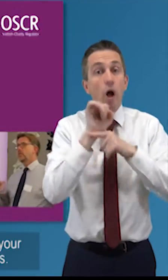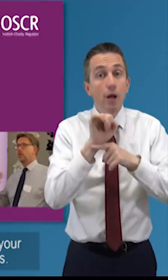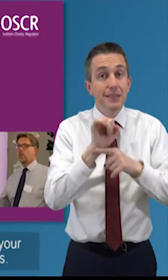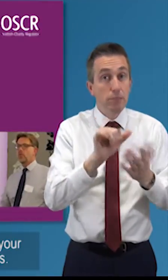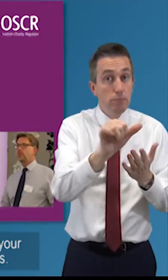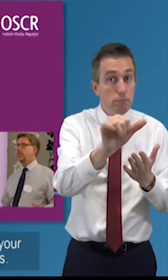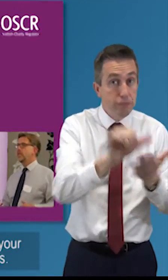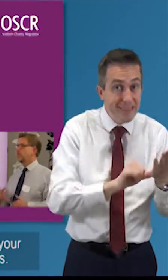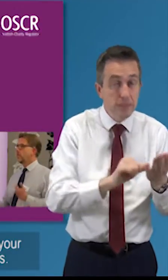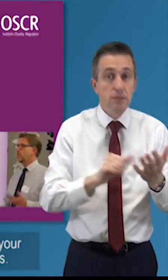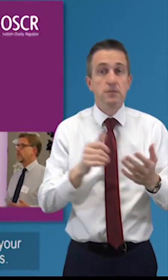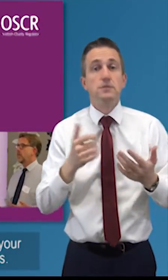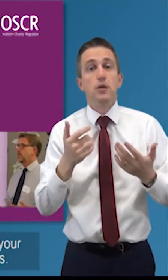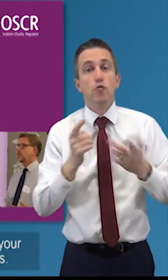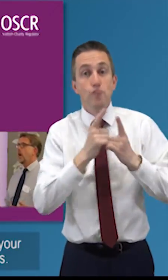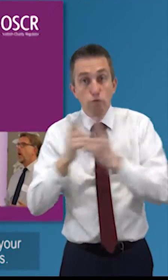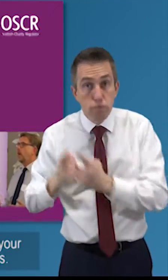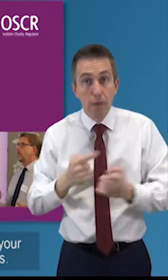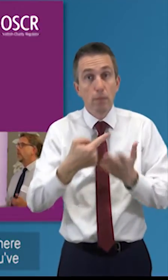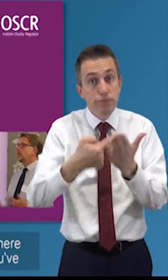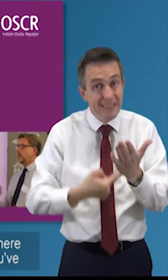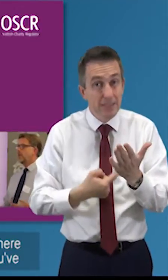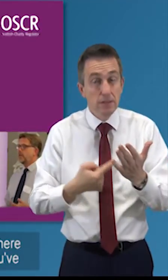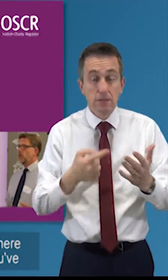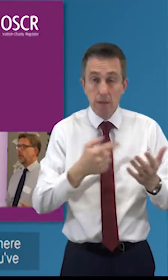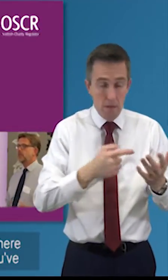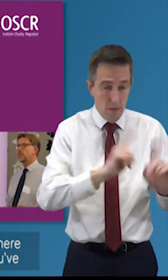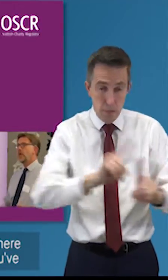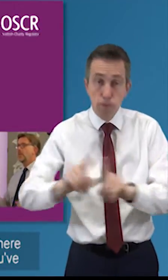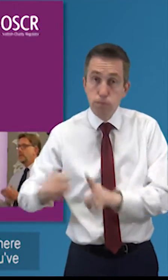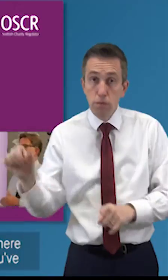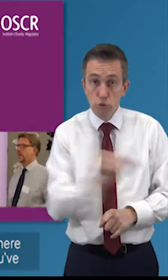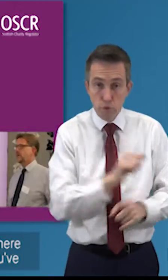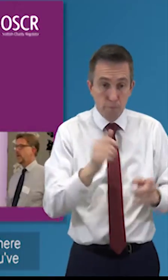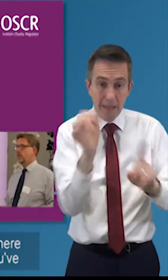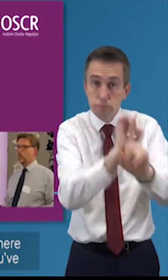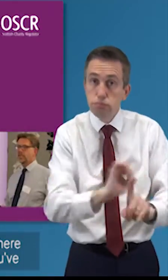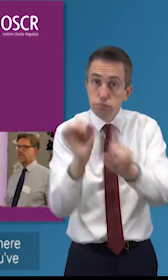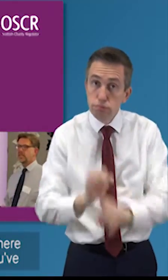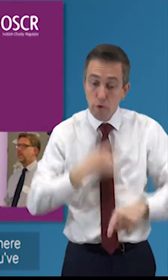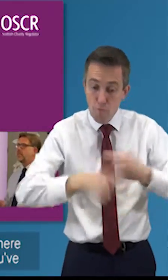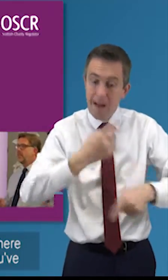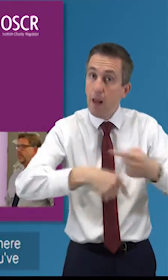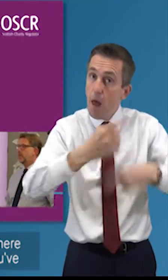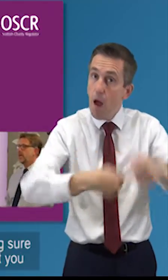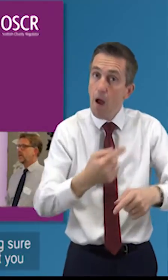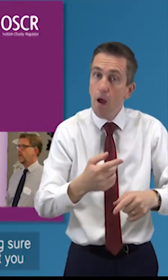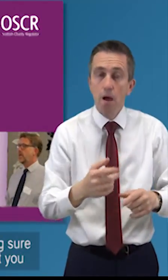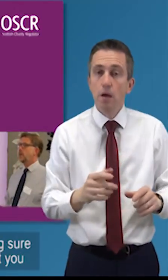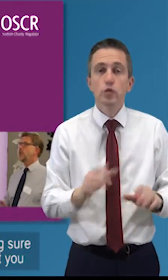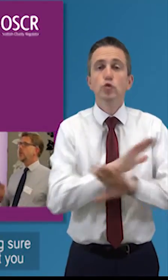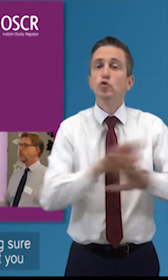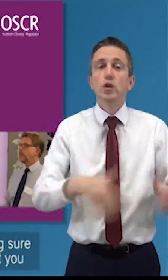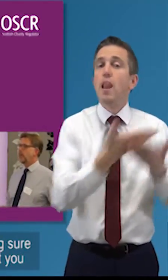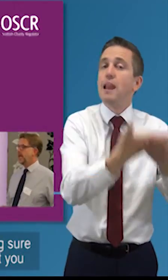procedures your recruitment procedures all those kind of things are they things that are living documents are they things that sat in a drawer for six years and you've never looked at